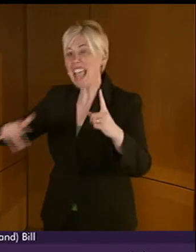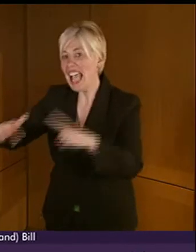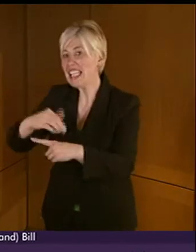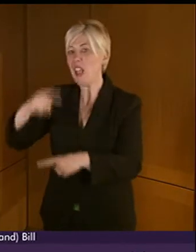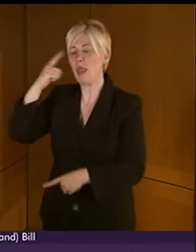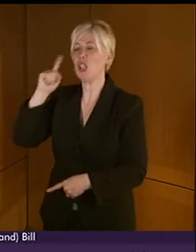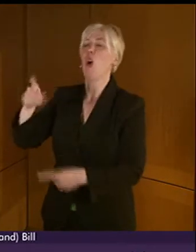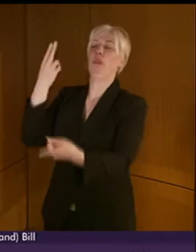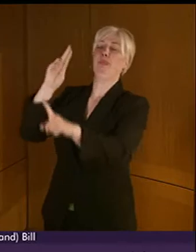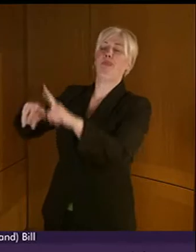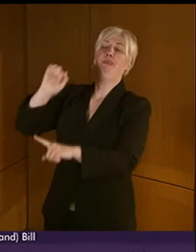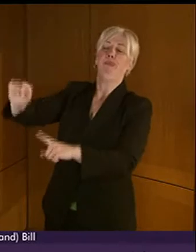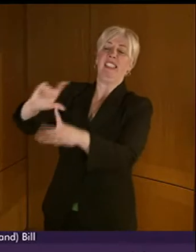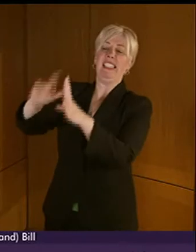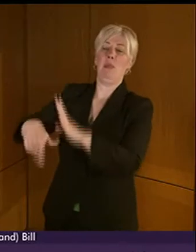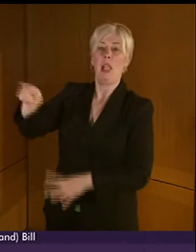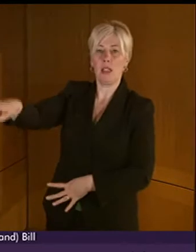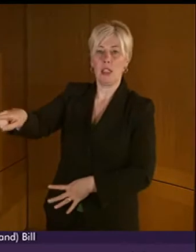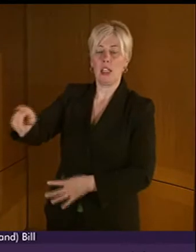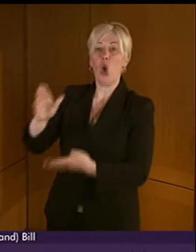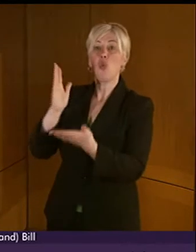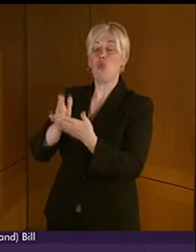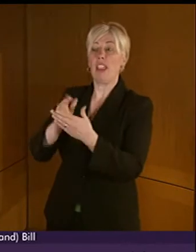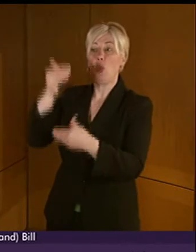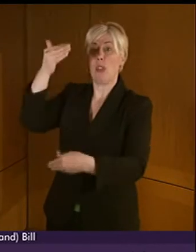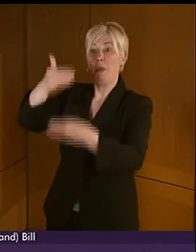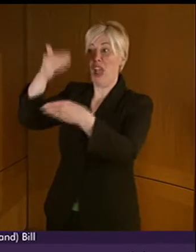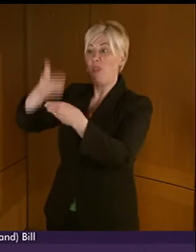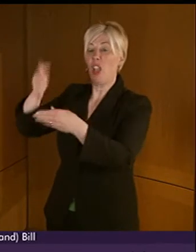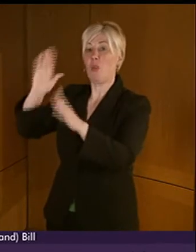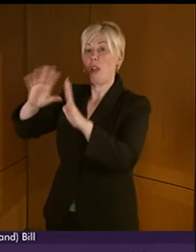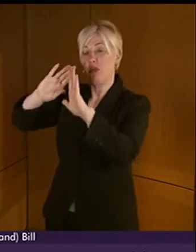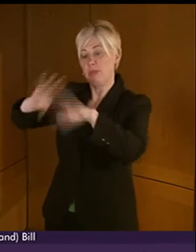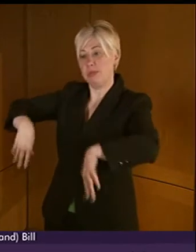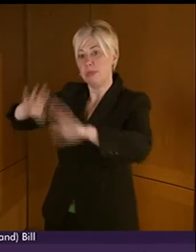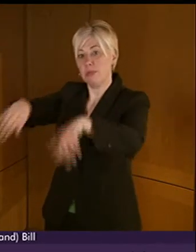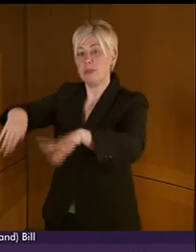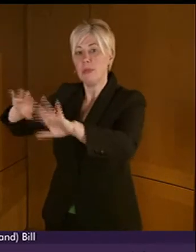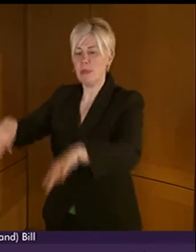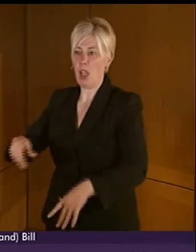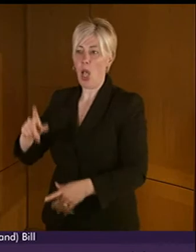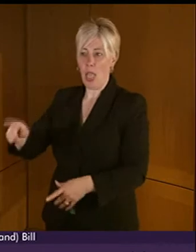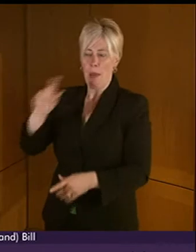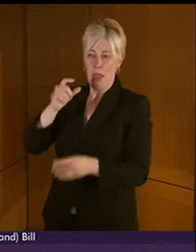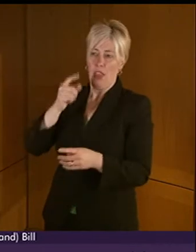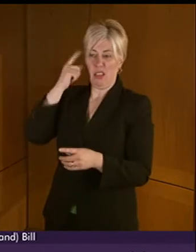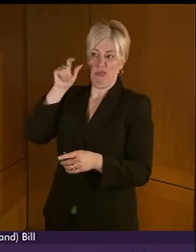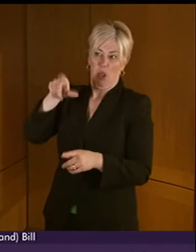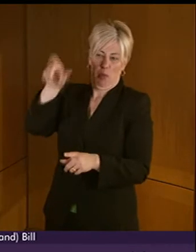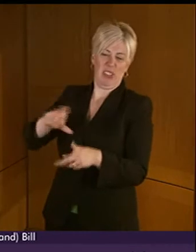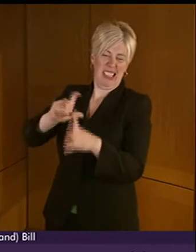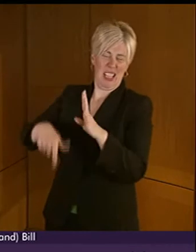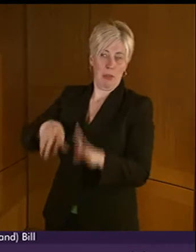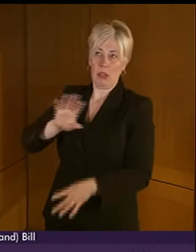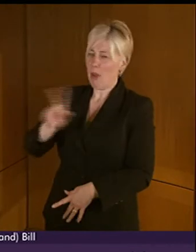restrict life and choices for disabled people because different abilities are ignored in a society that is designed